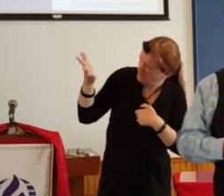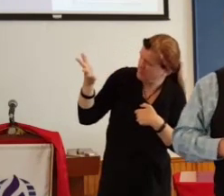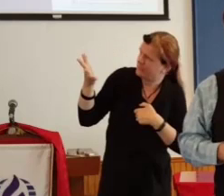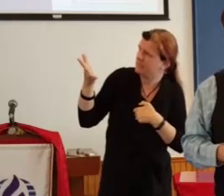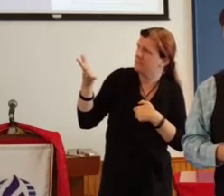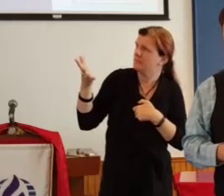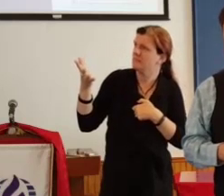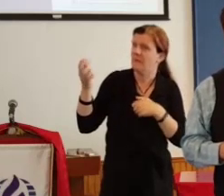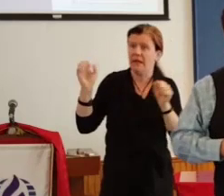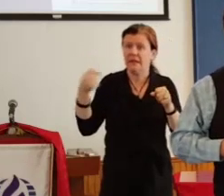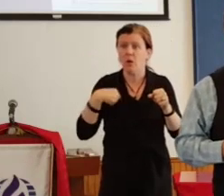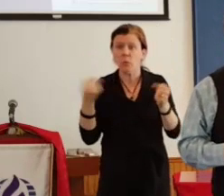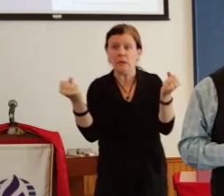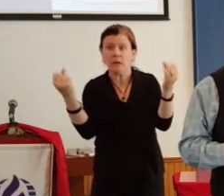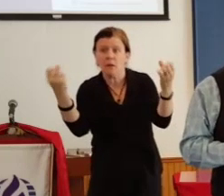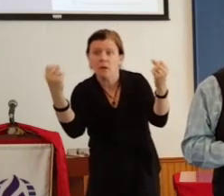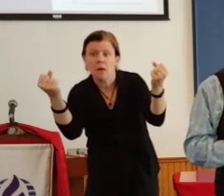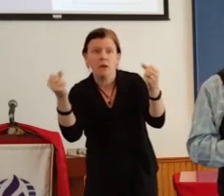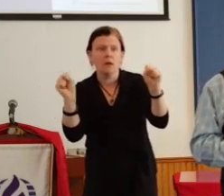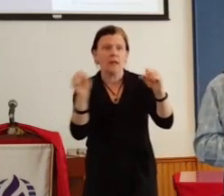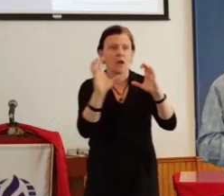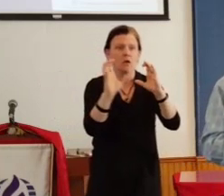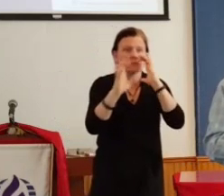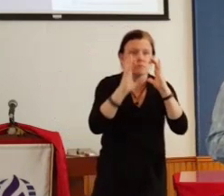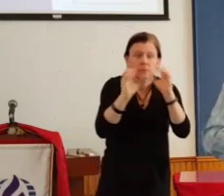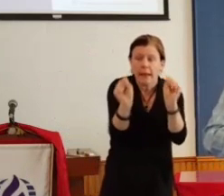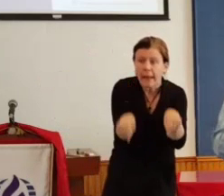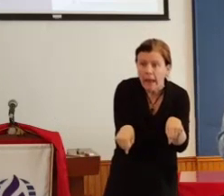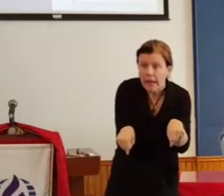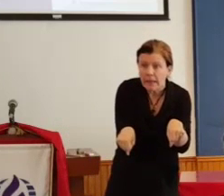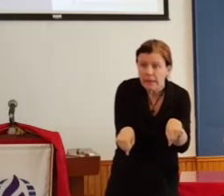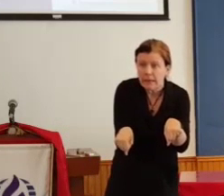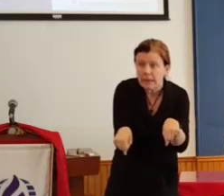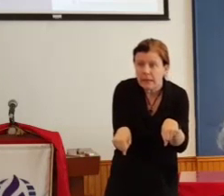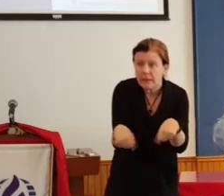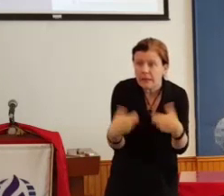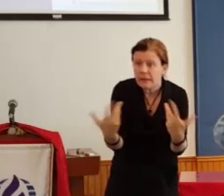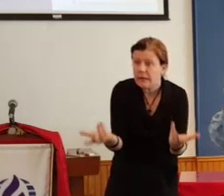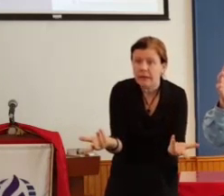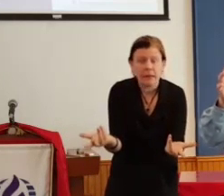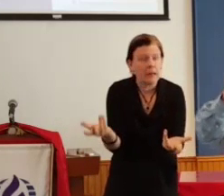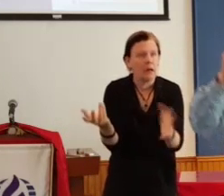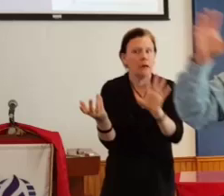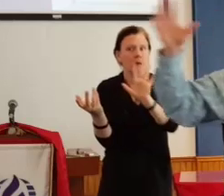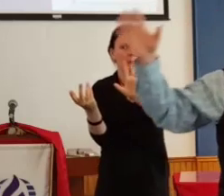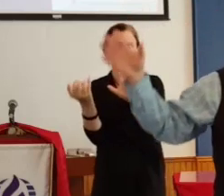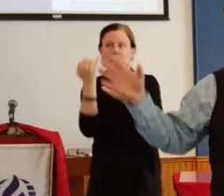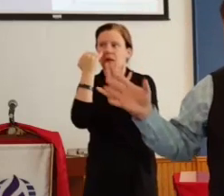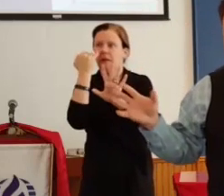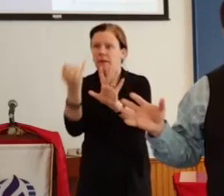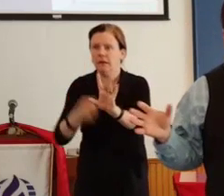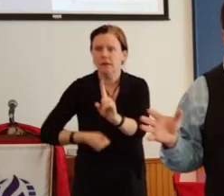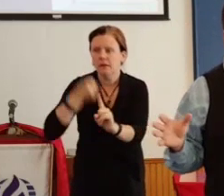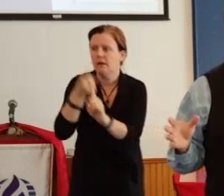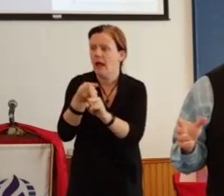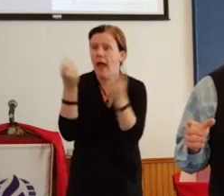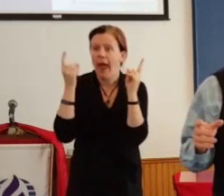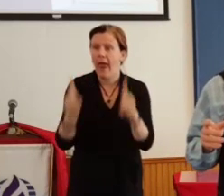speechless? Are we again frightened out of our wits? Now imagine as quickly as that all might happen in this room,